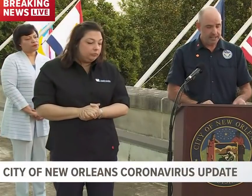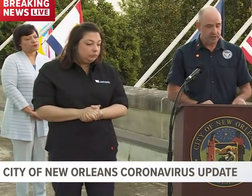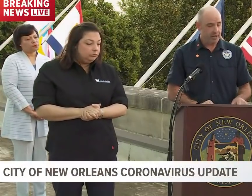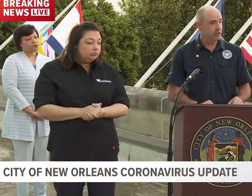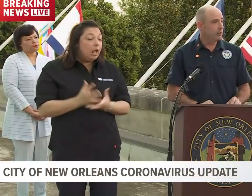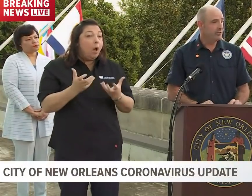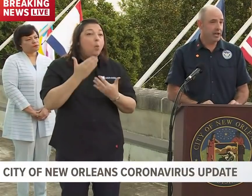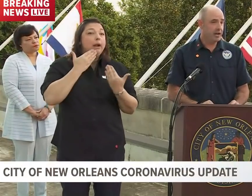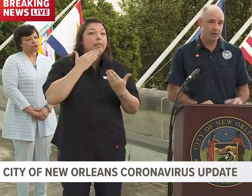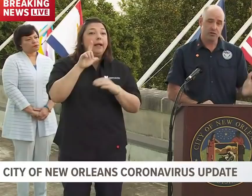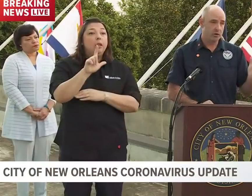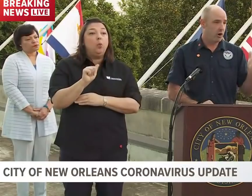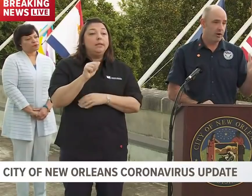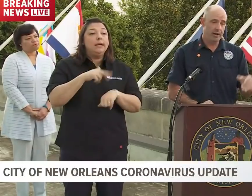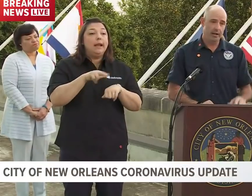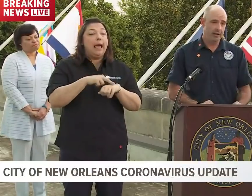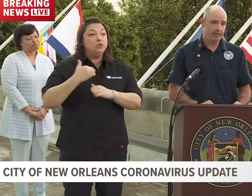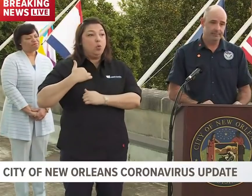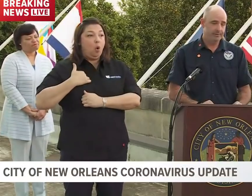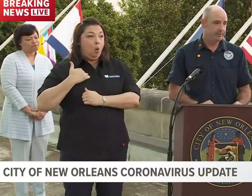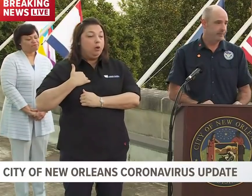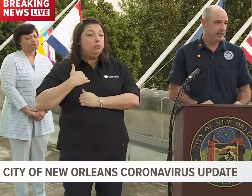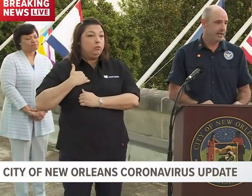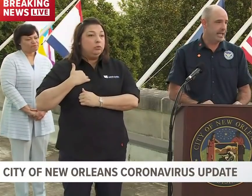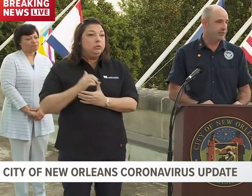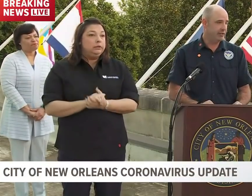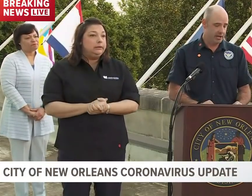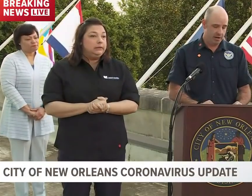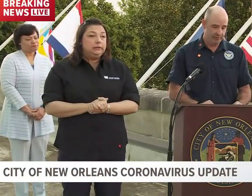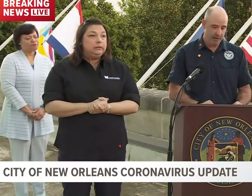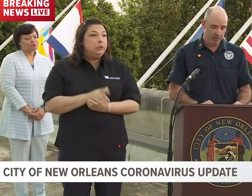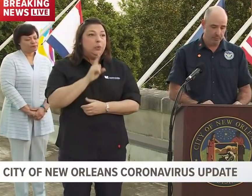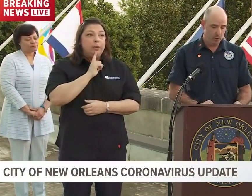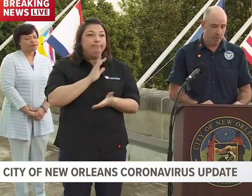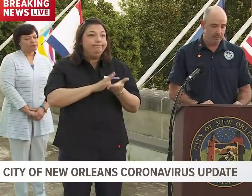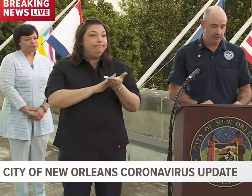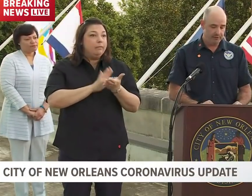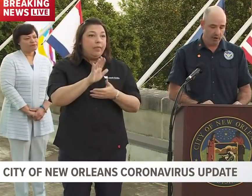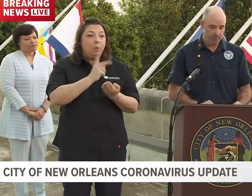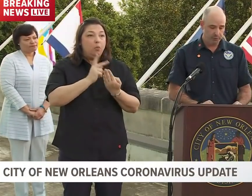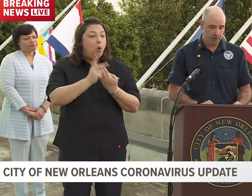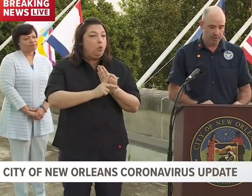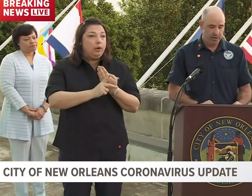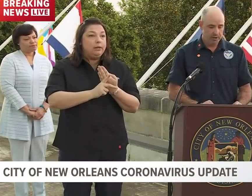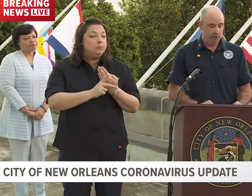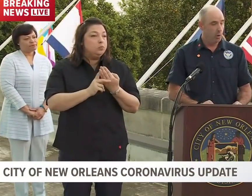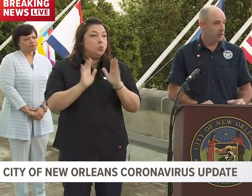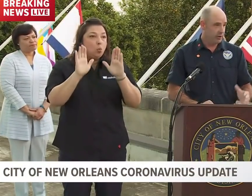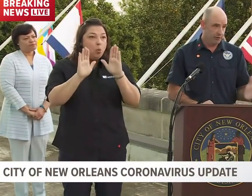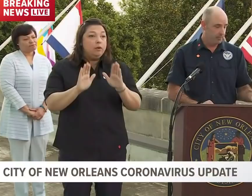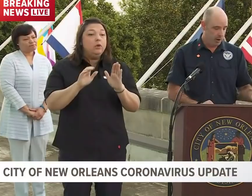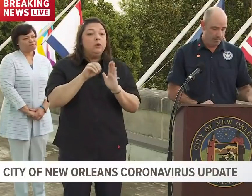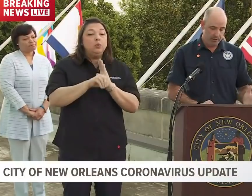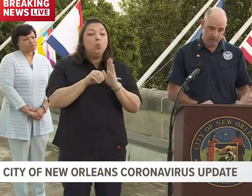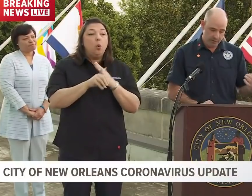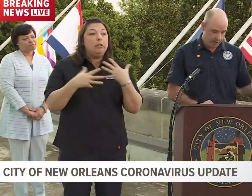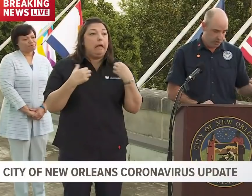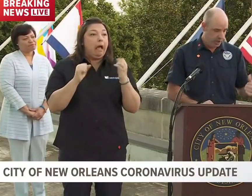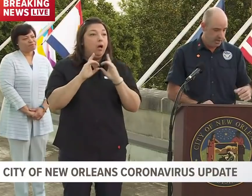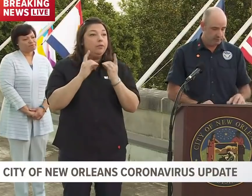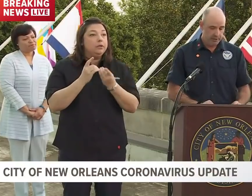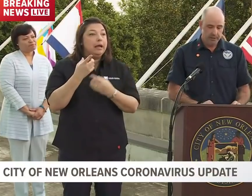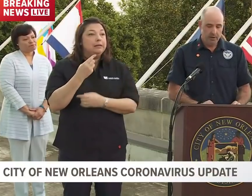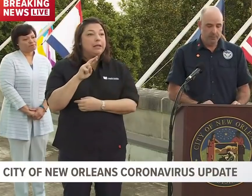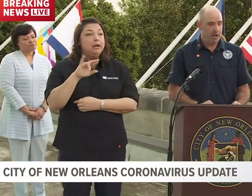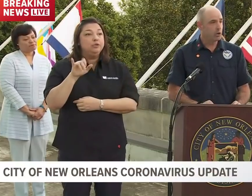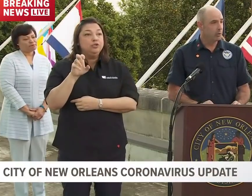I'd like to thank the Louisiana National Guard. I can't say enough about the program that they've helped us with, the New Orleans Health Department, Dr.